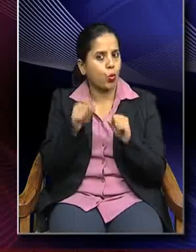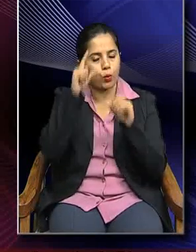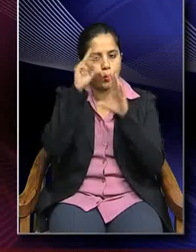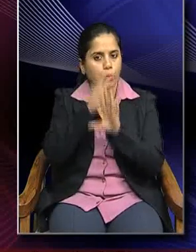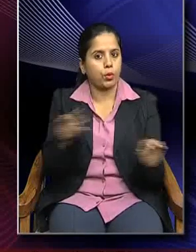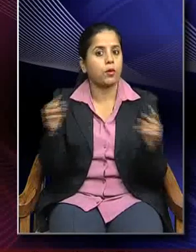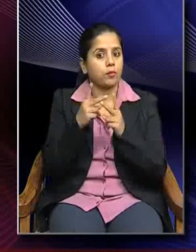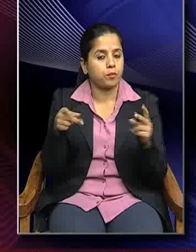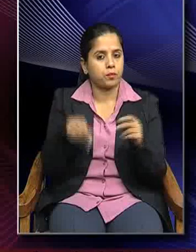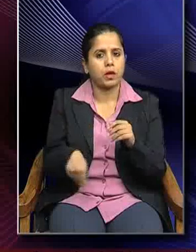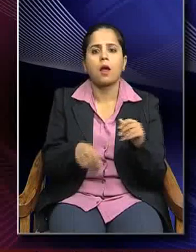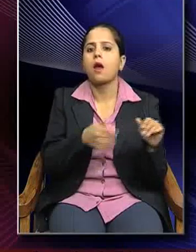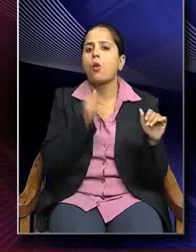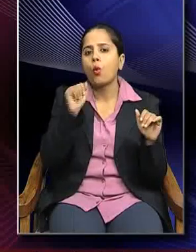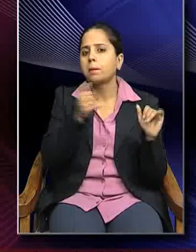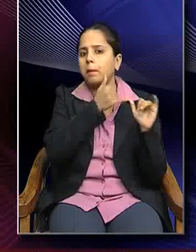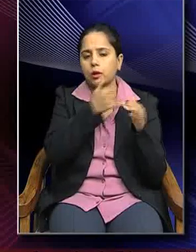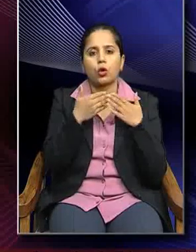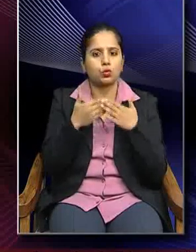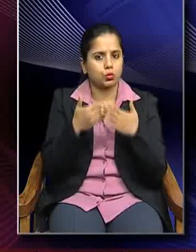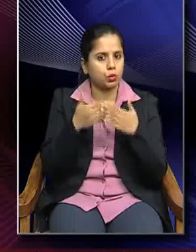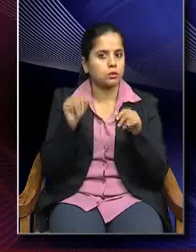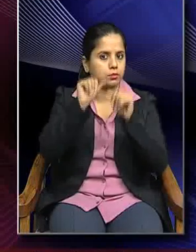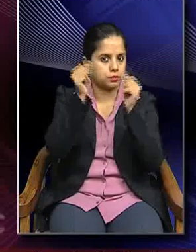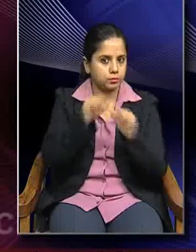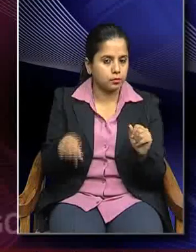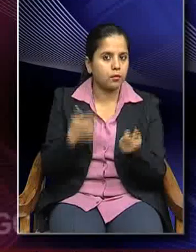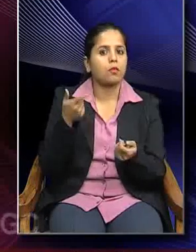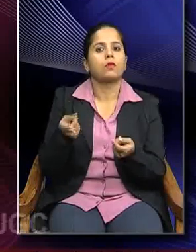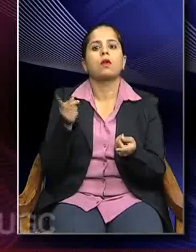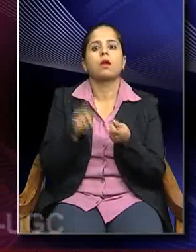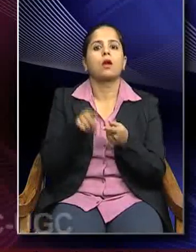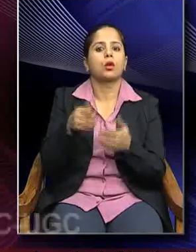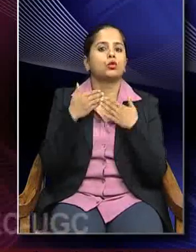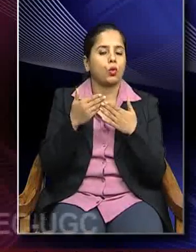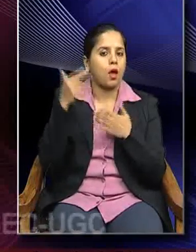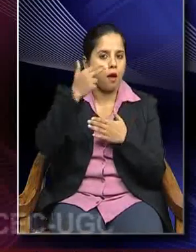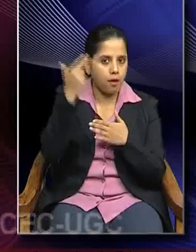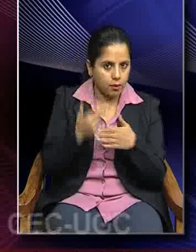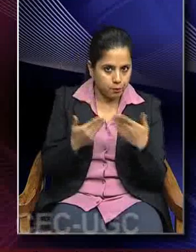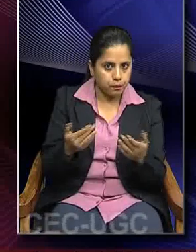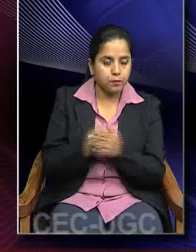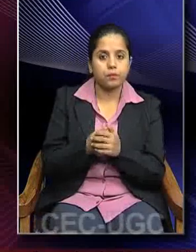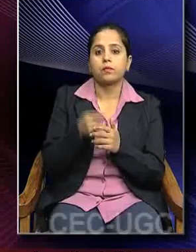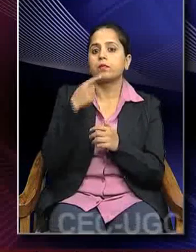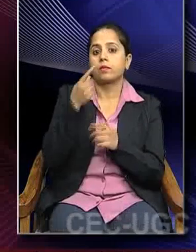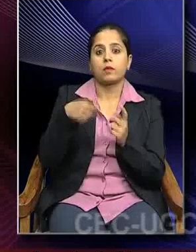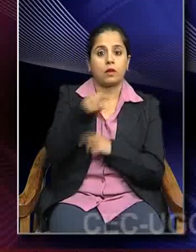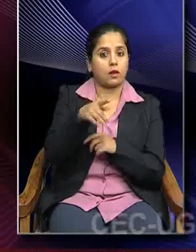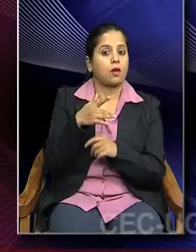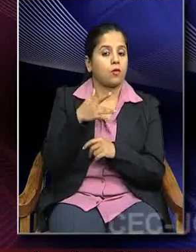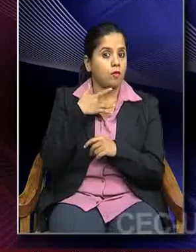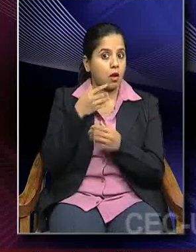Mathura school. So, sculptures belonging to Mathura school of art give you this feeling